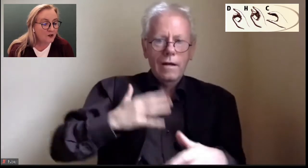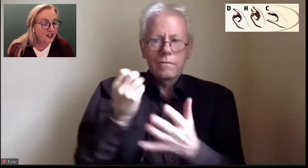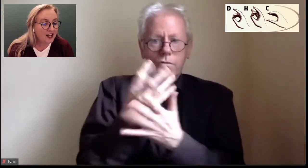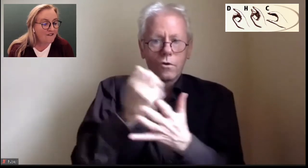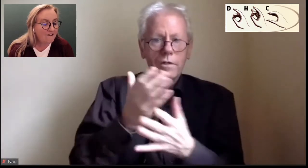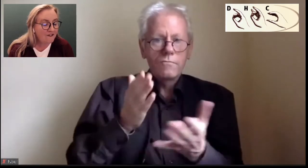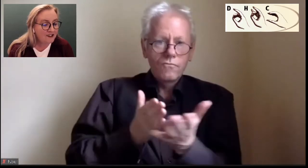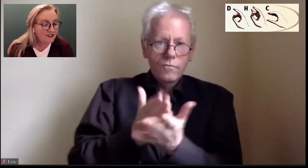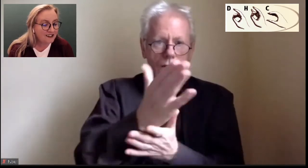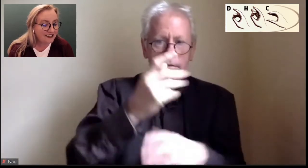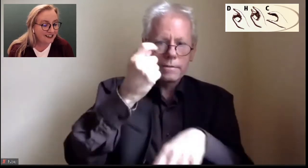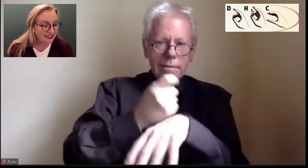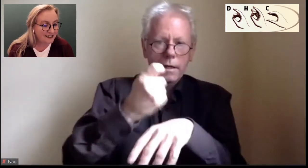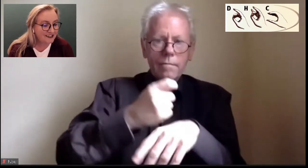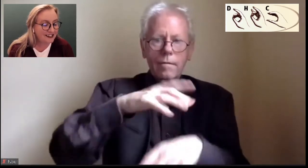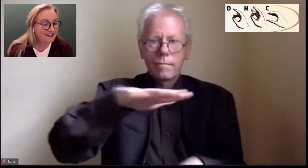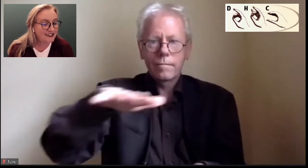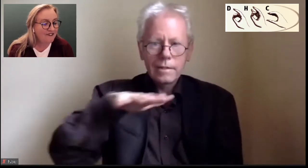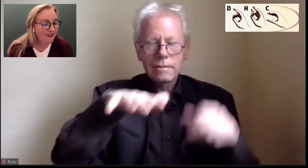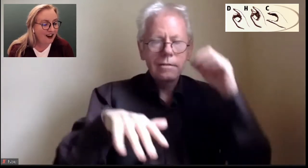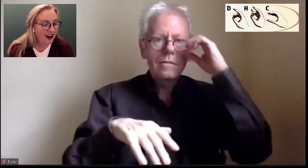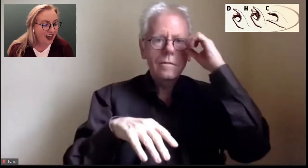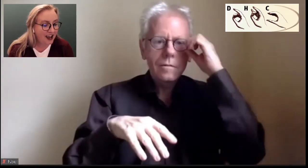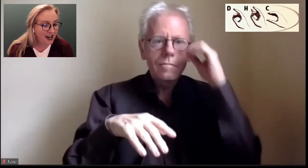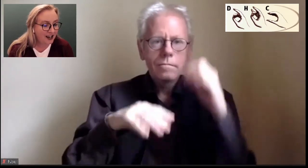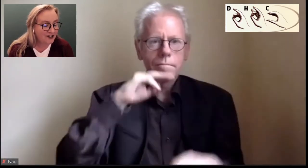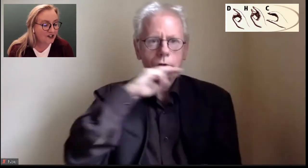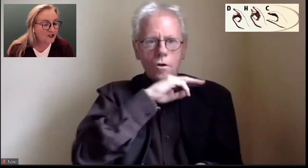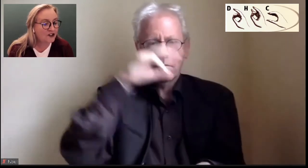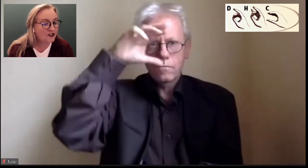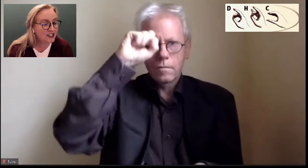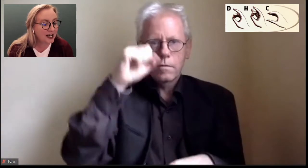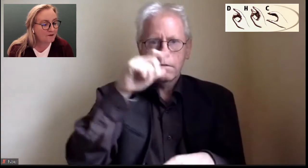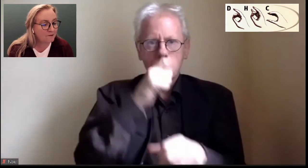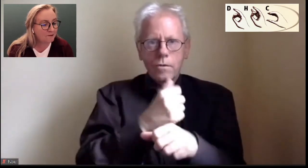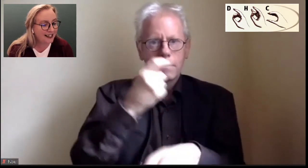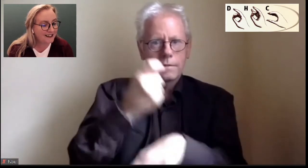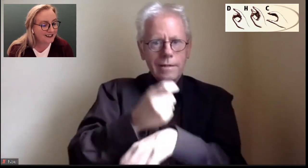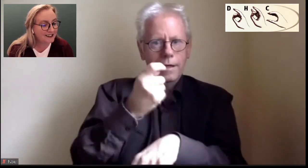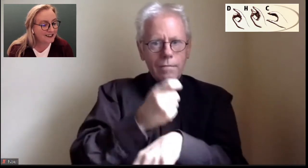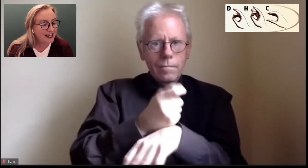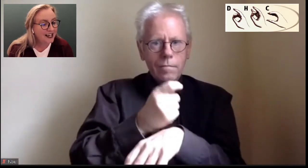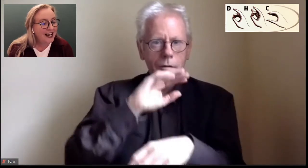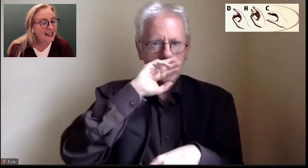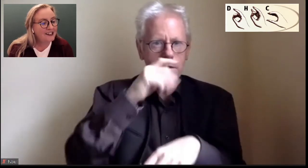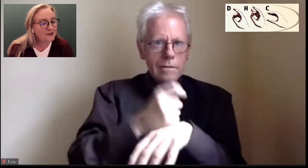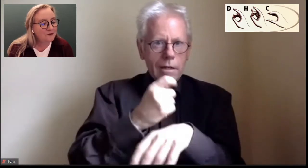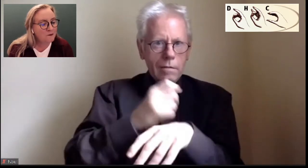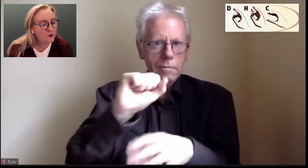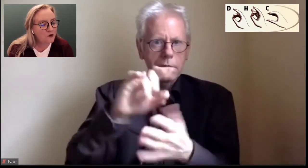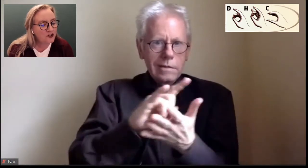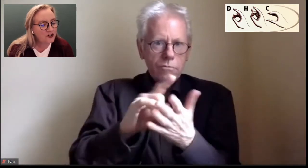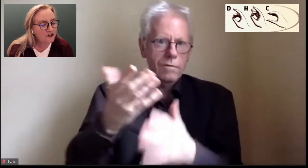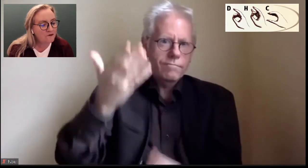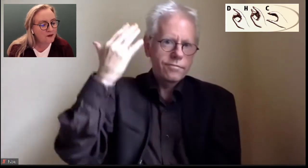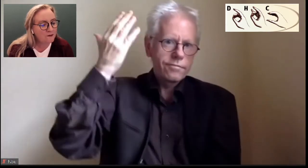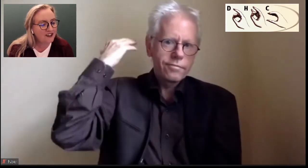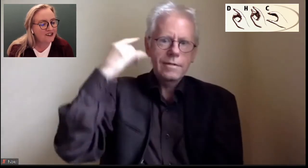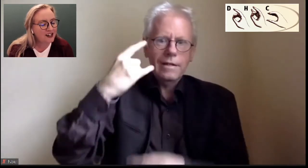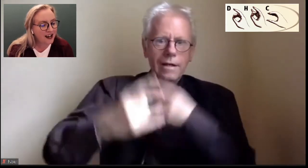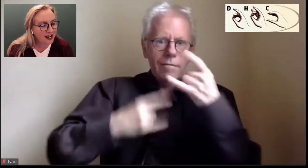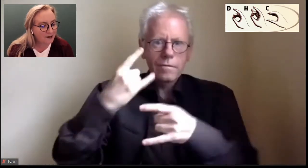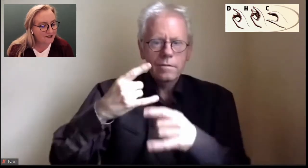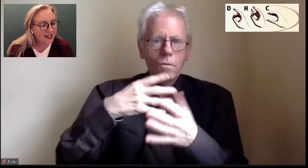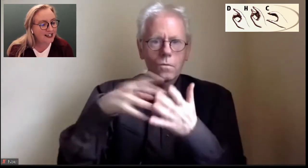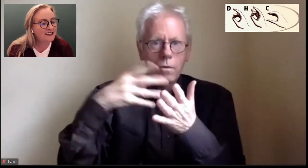So the conference is Deaf Lives, True Times and Places. And it's important to